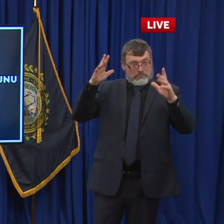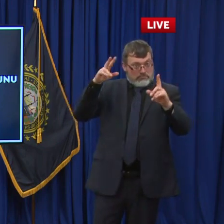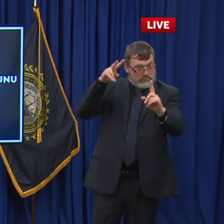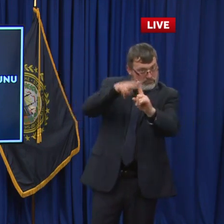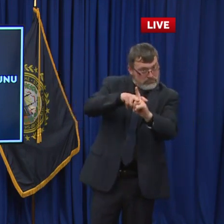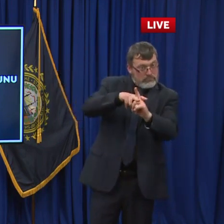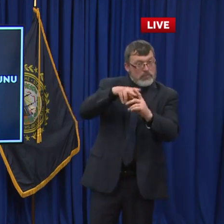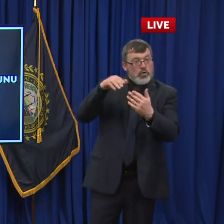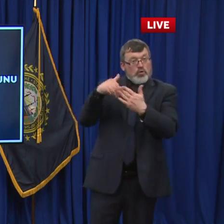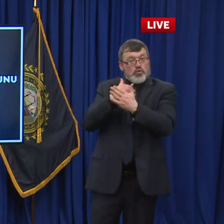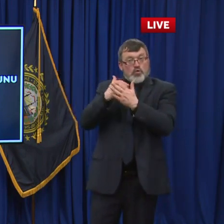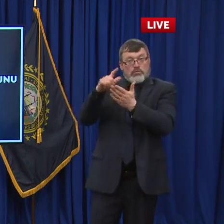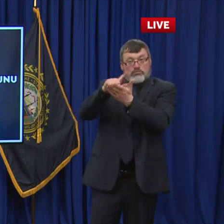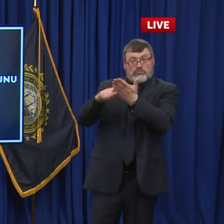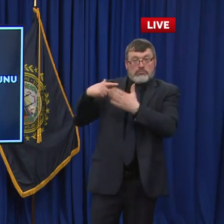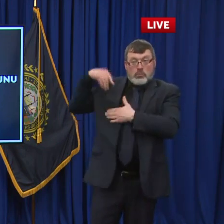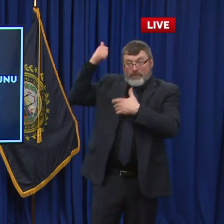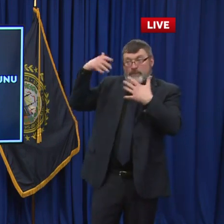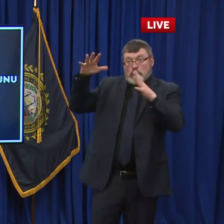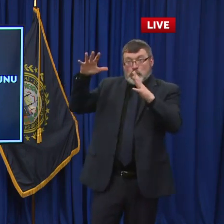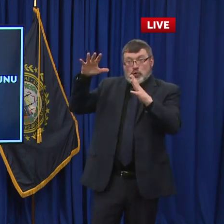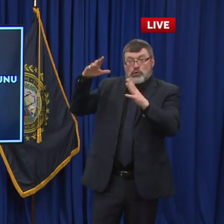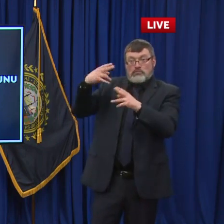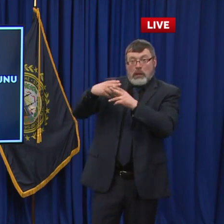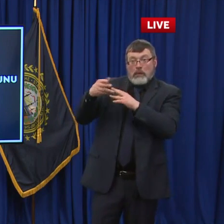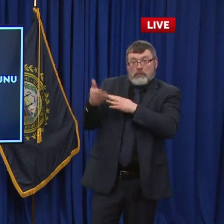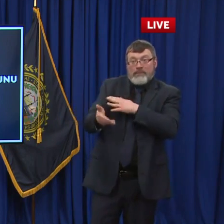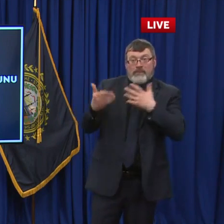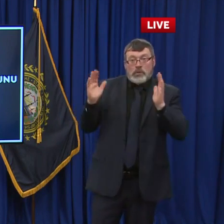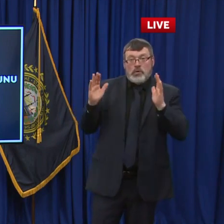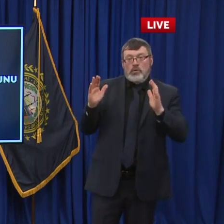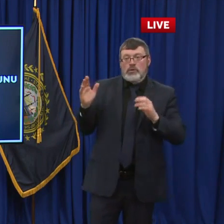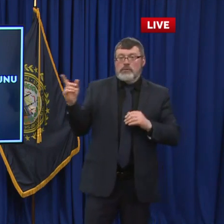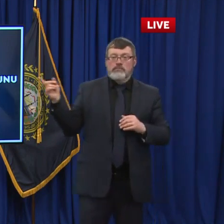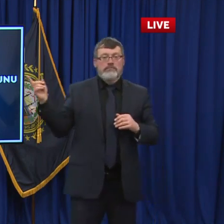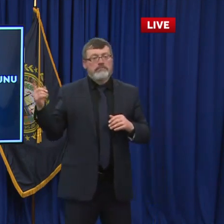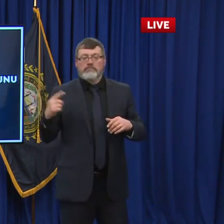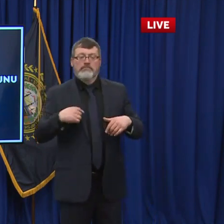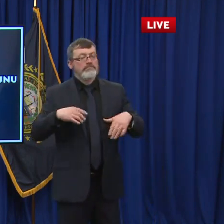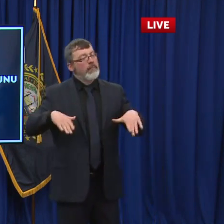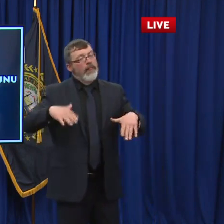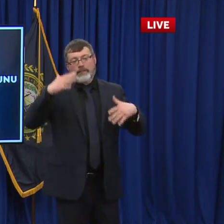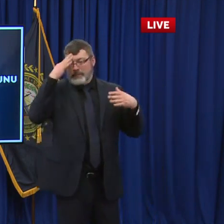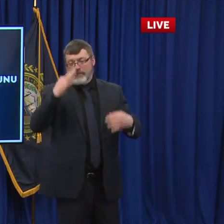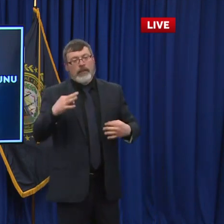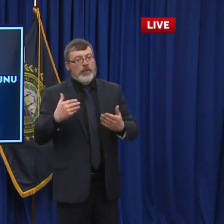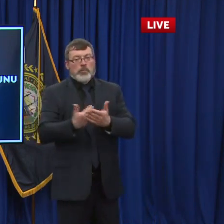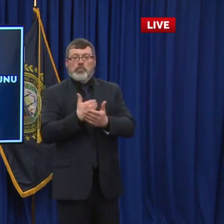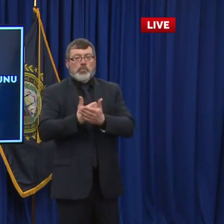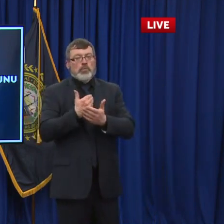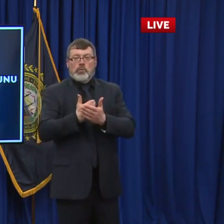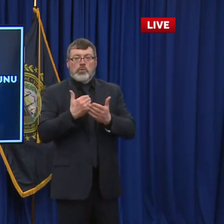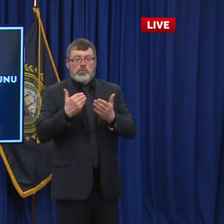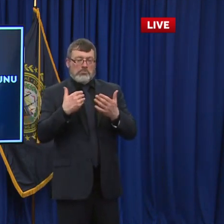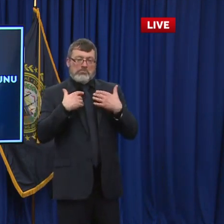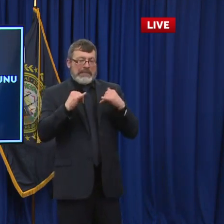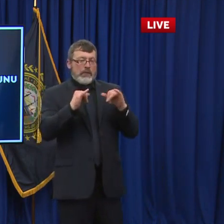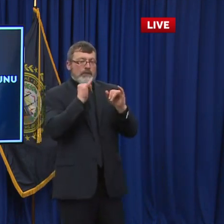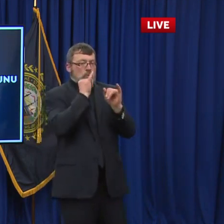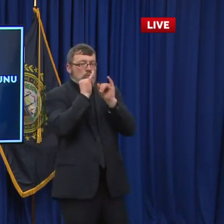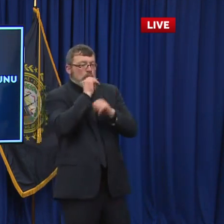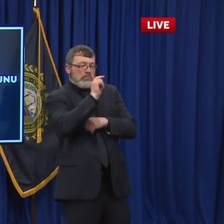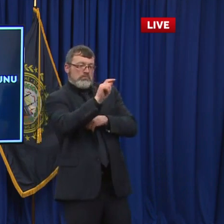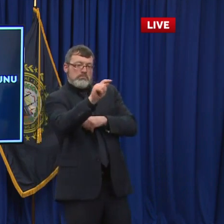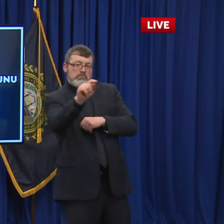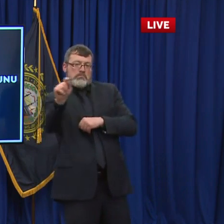by surprise. Uh, who is going to be the next attorney general? I'm not sure. We're interviewing. We have some amazing candidates. I'm interviewing a variety of different people right now. So no,